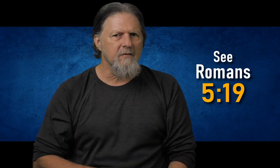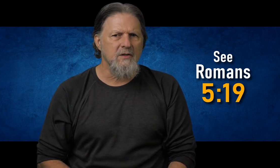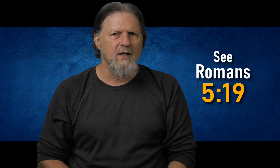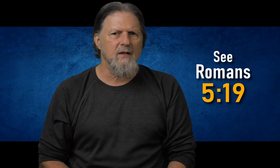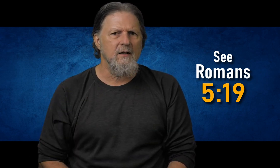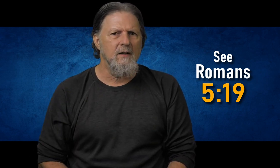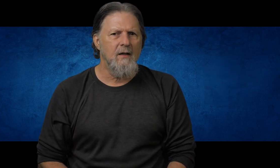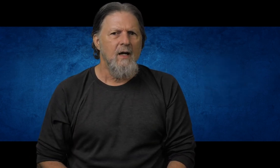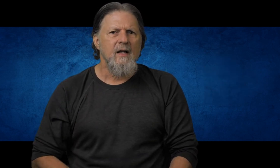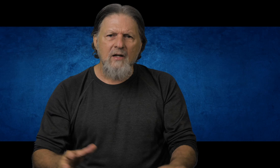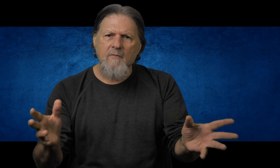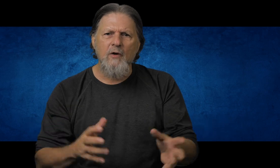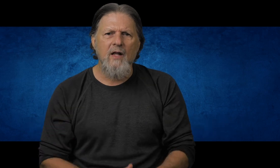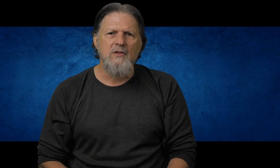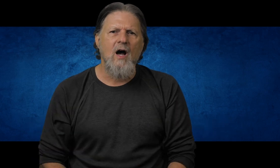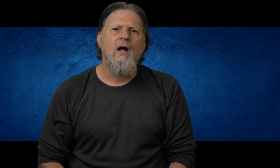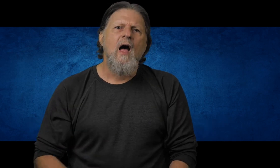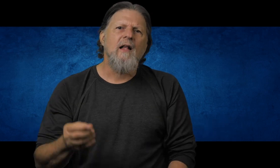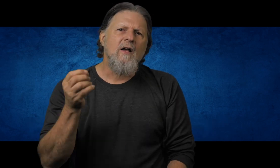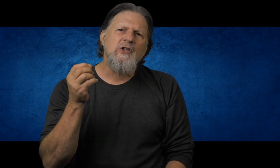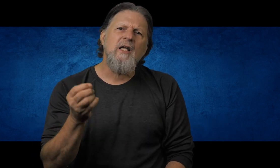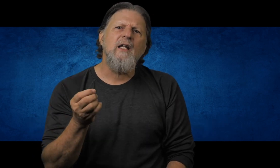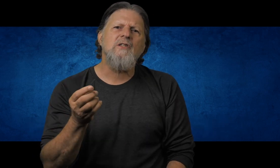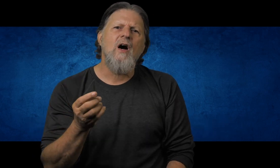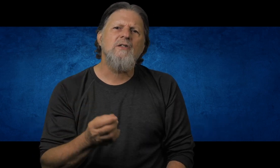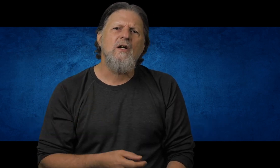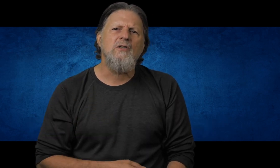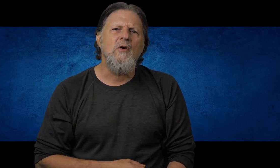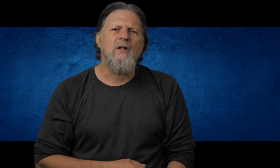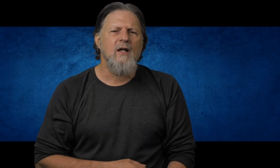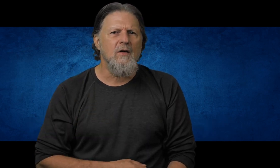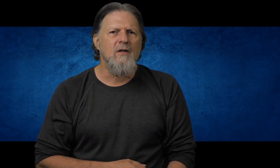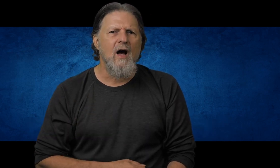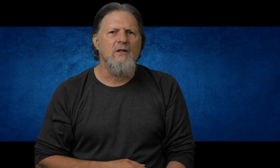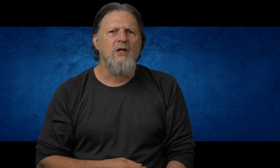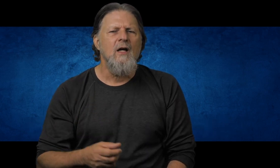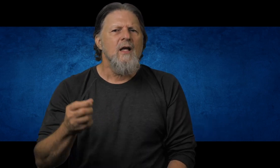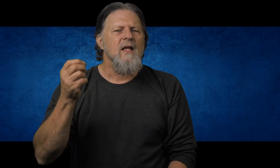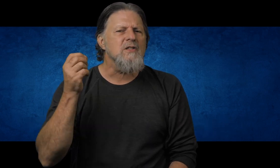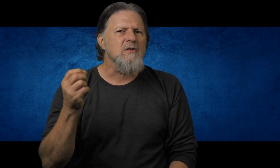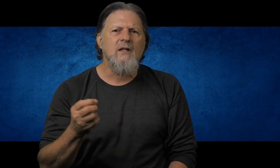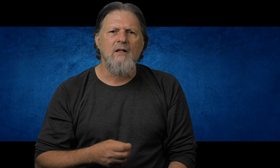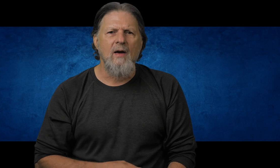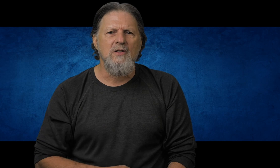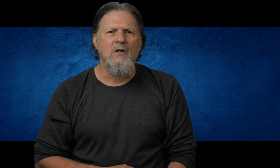never sinned. Now time for another song. I love singing these songs that are soaked in good theology. They strengthen my soul.